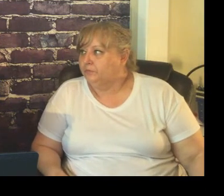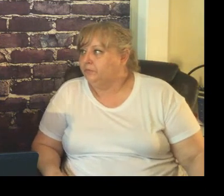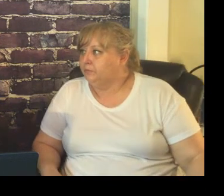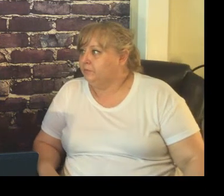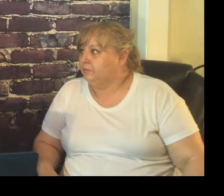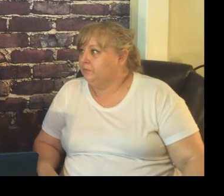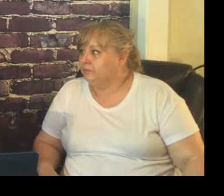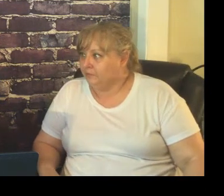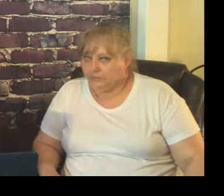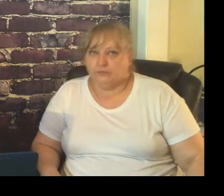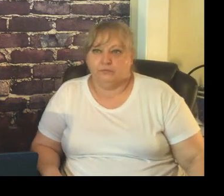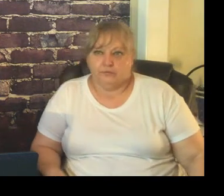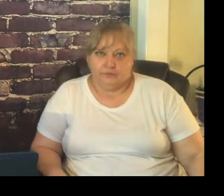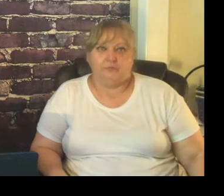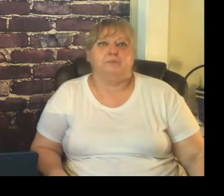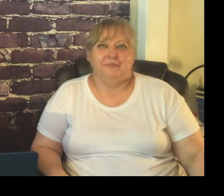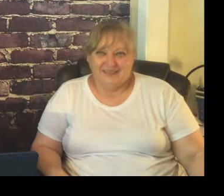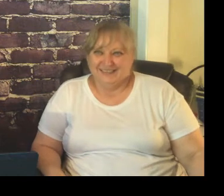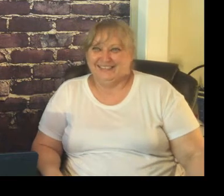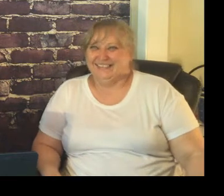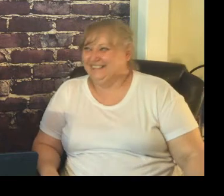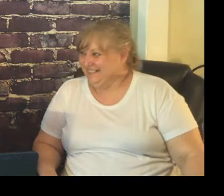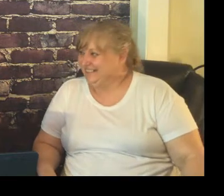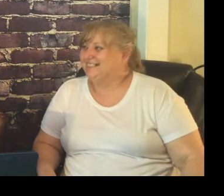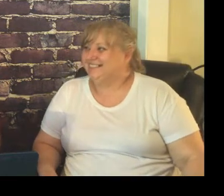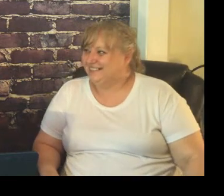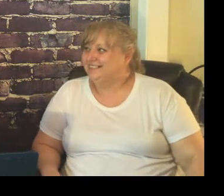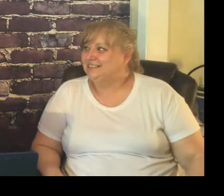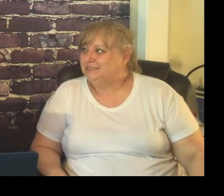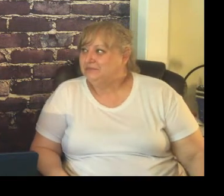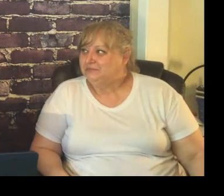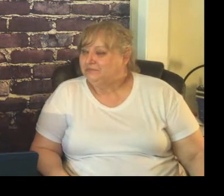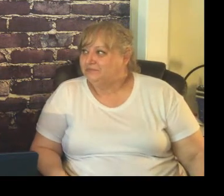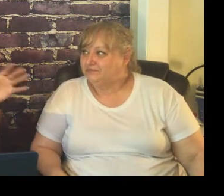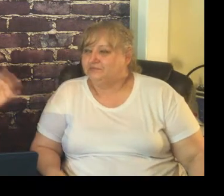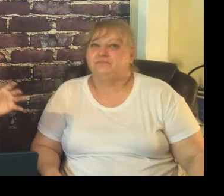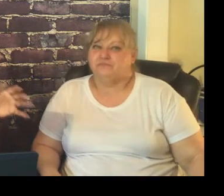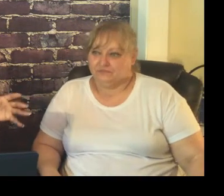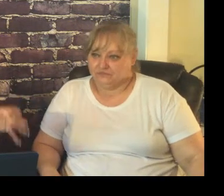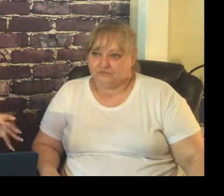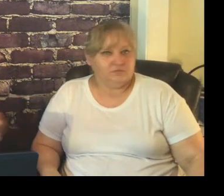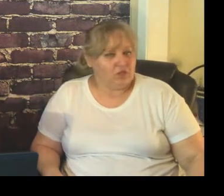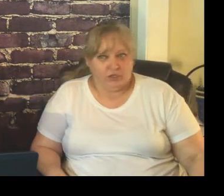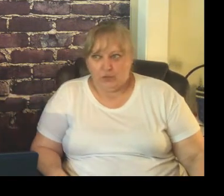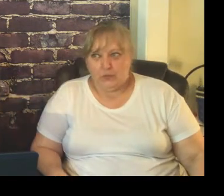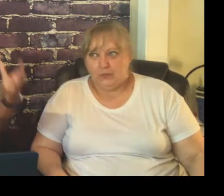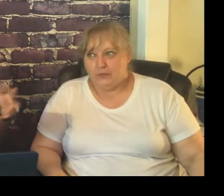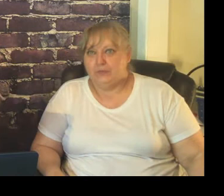order chaos kind of person you don't have to be like silent all the time there could be